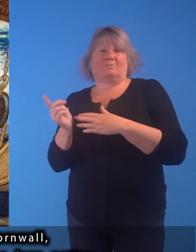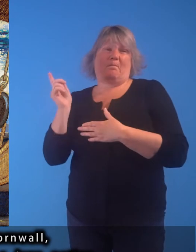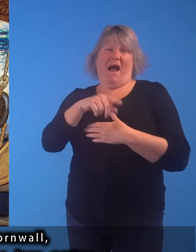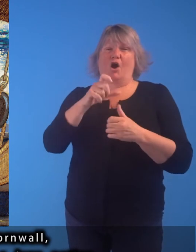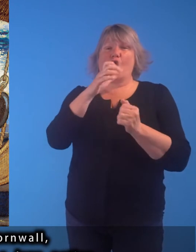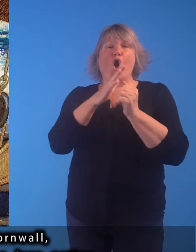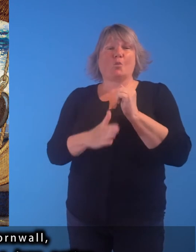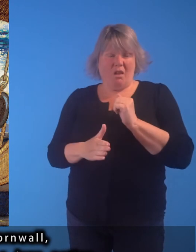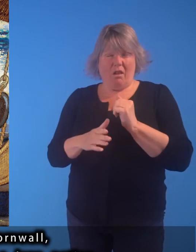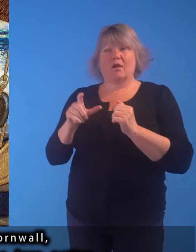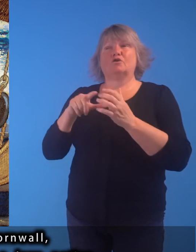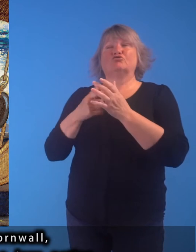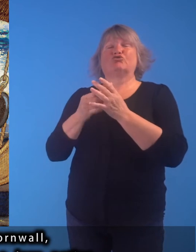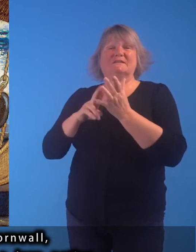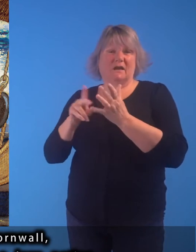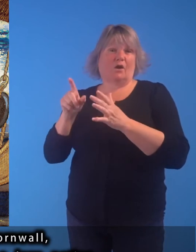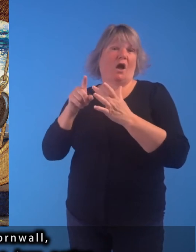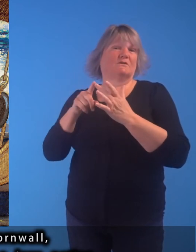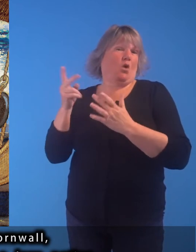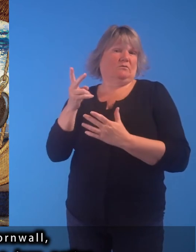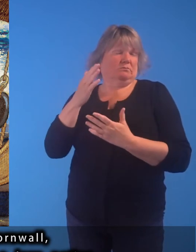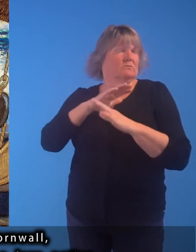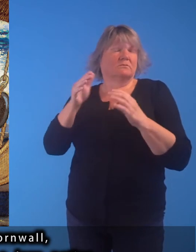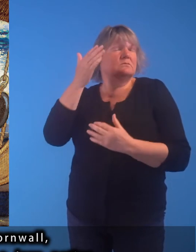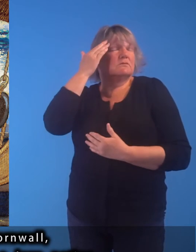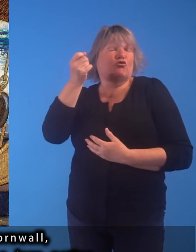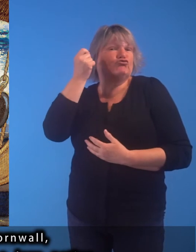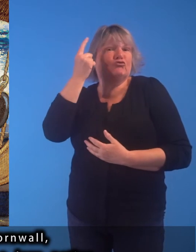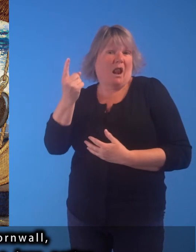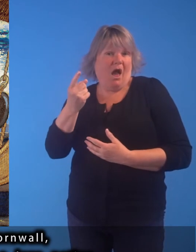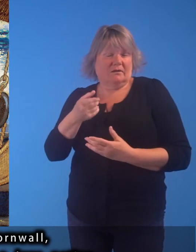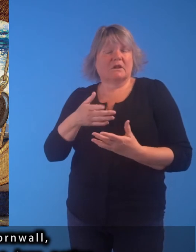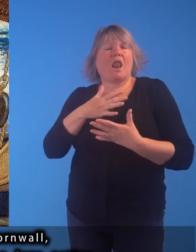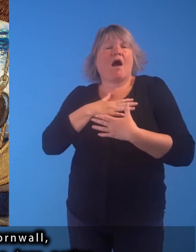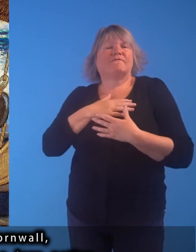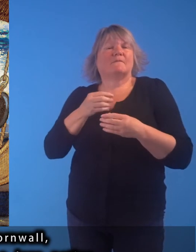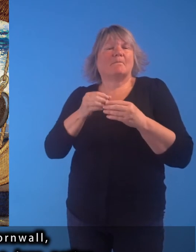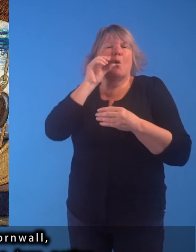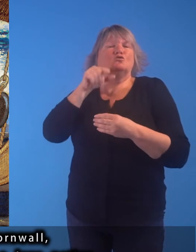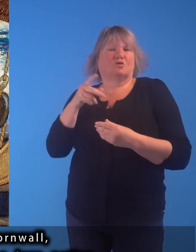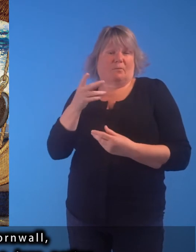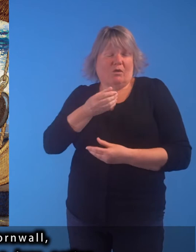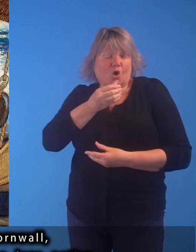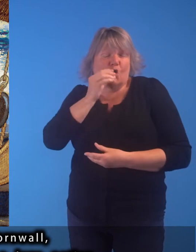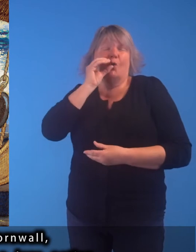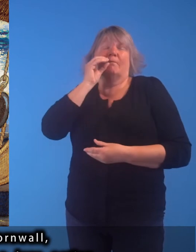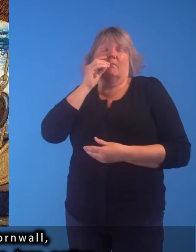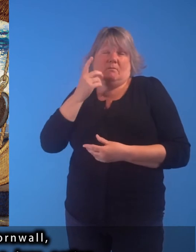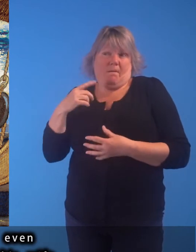back to Cornwall, Tristan and Isolde unwittingly drink a love potion that